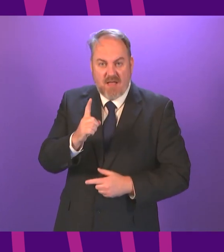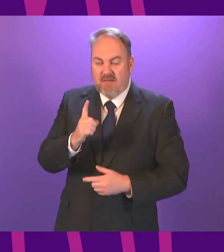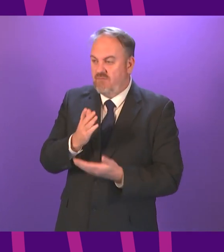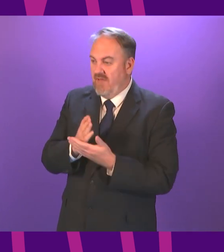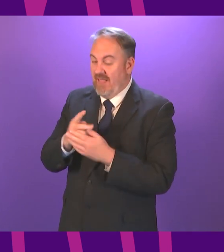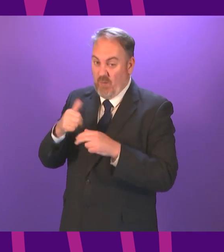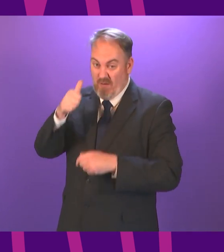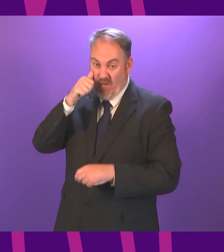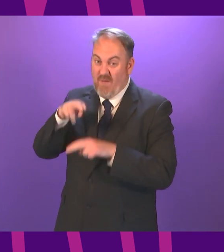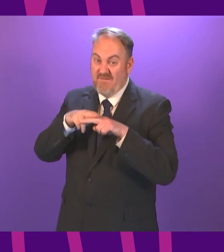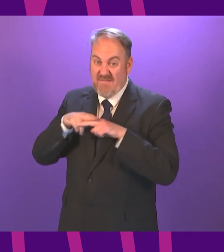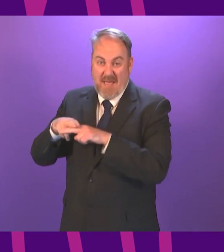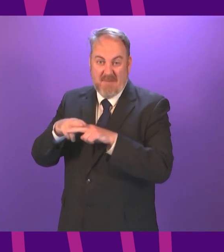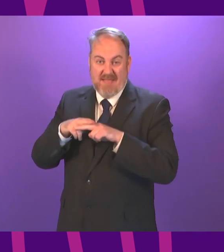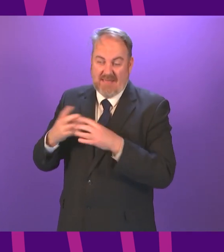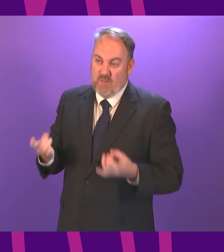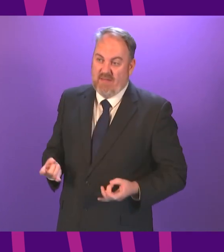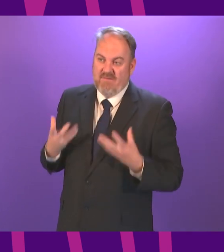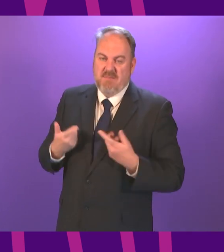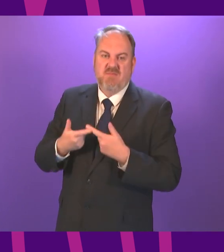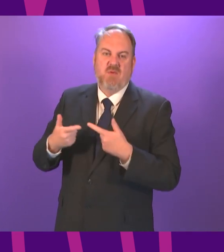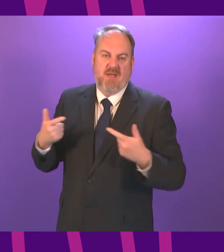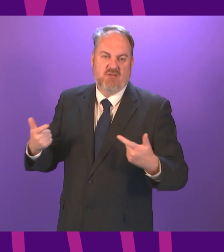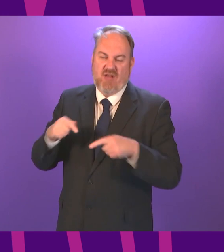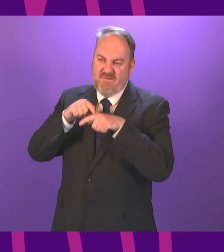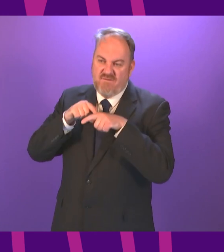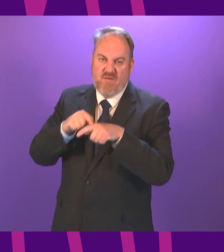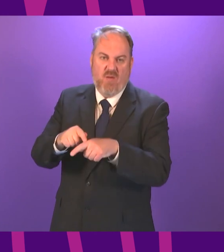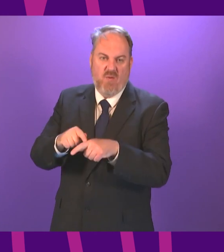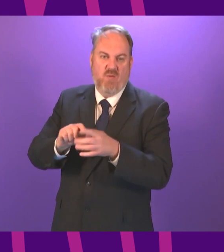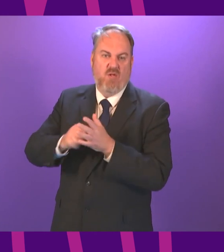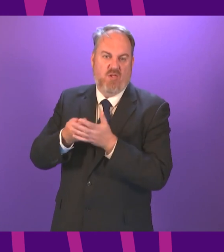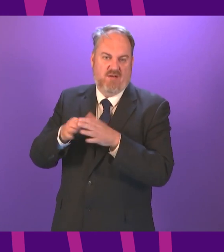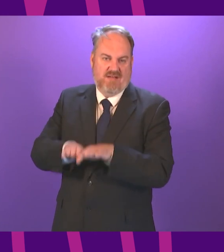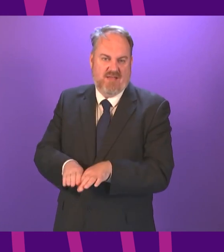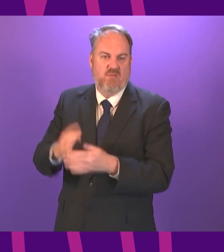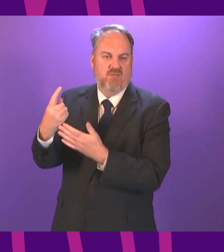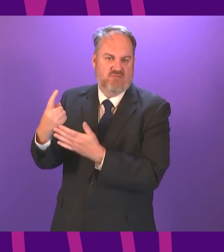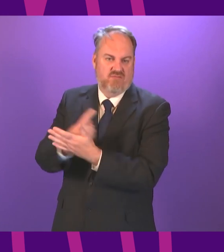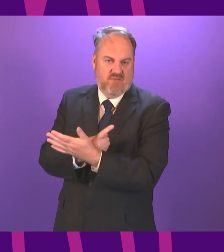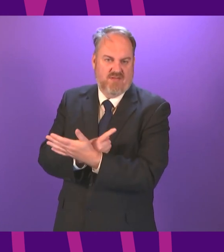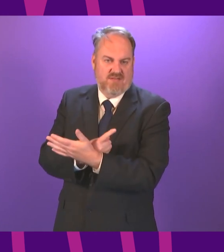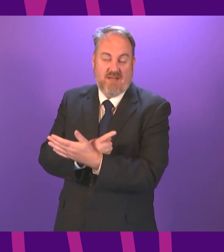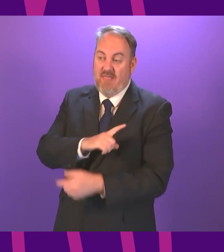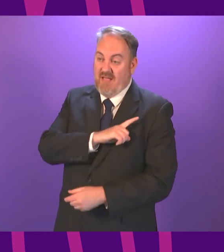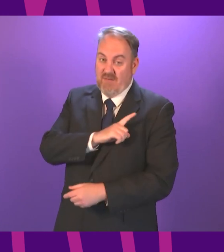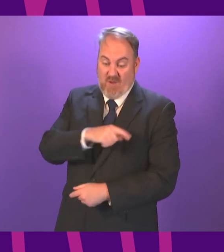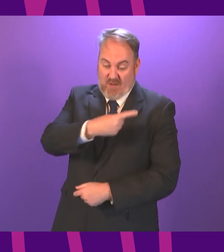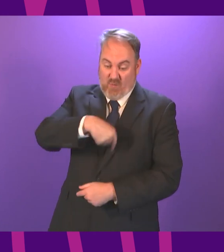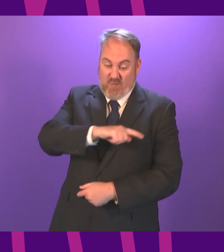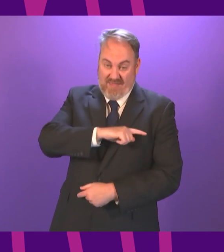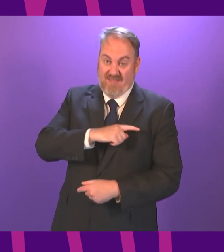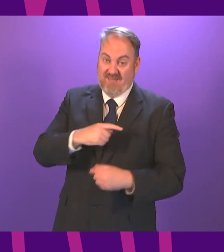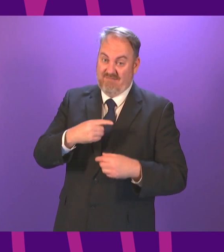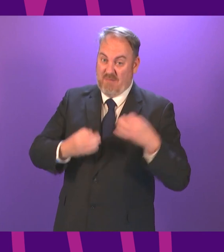by families across the country who had to fulfil and implement those restrictions. That is why it is incumbent on all of us to make sure